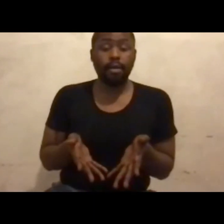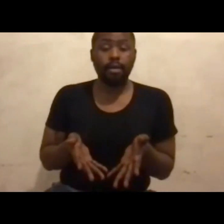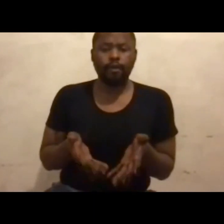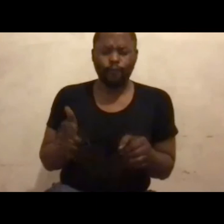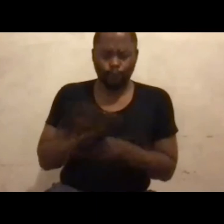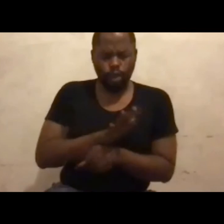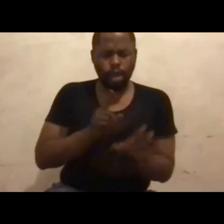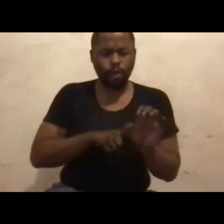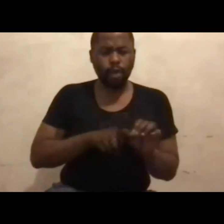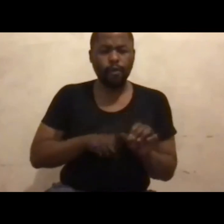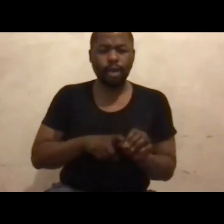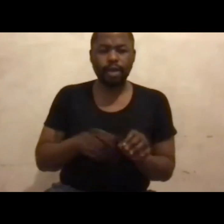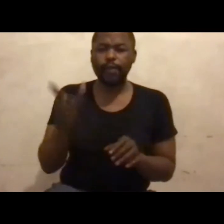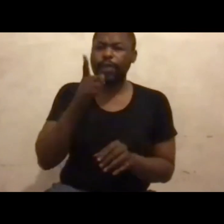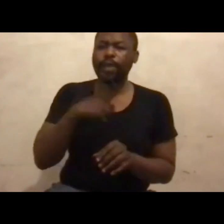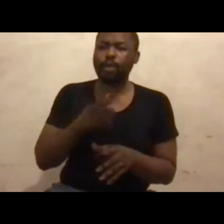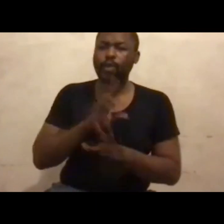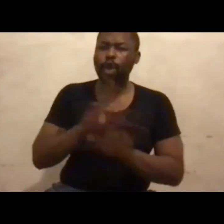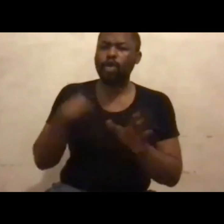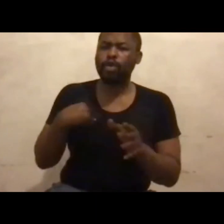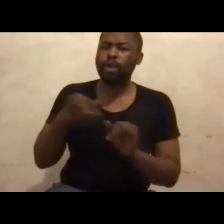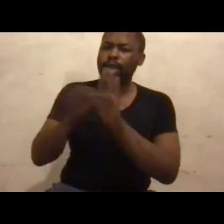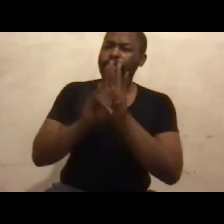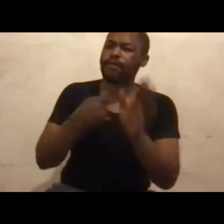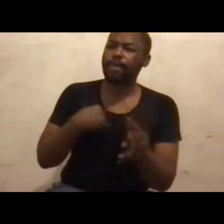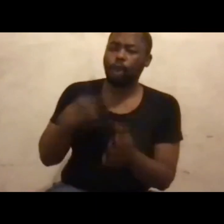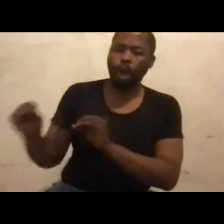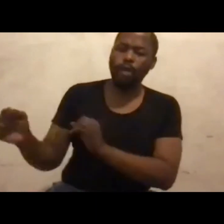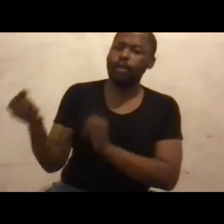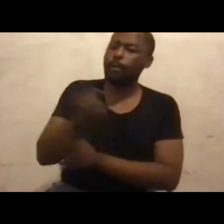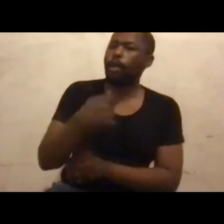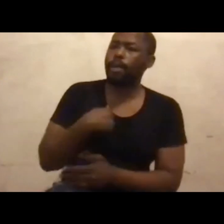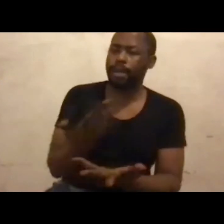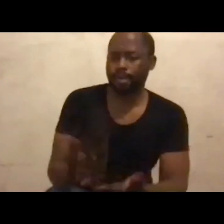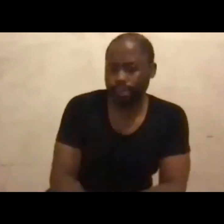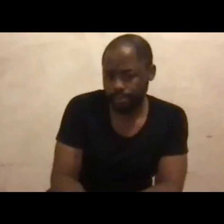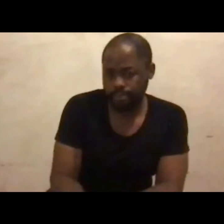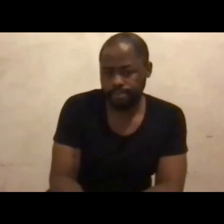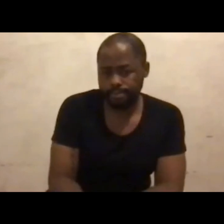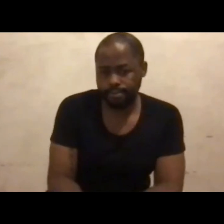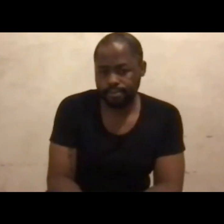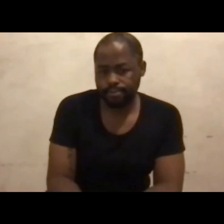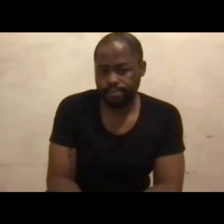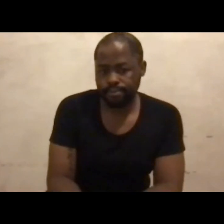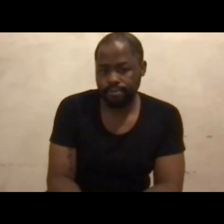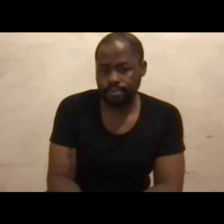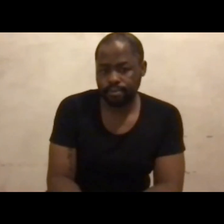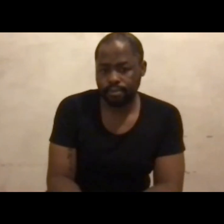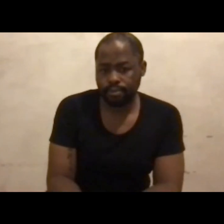Tell me why you are not going to recognize me. And those children were given those bursaries, books,